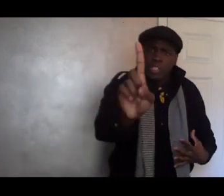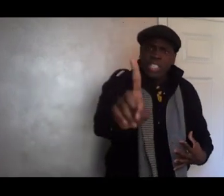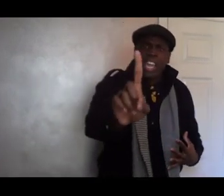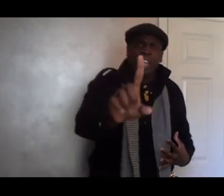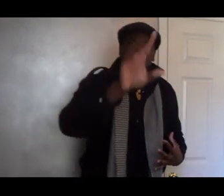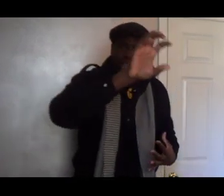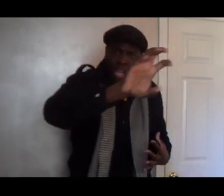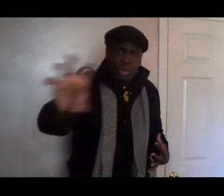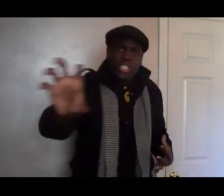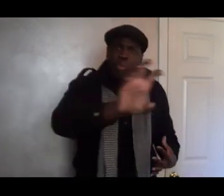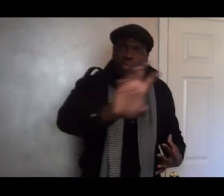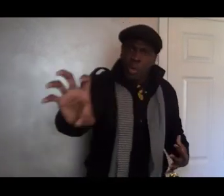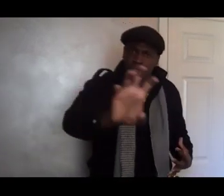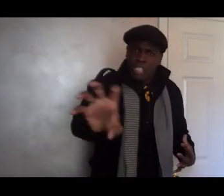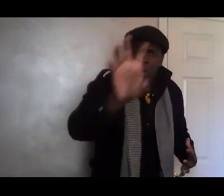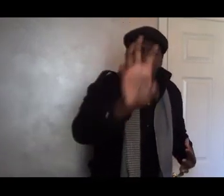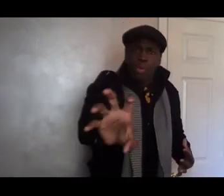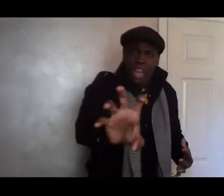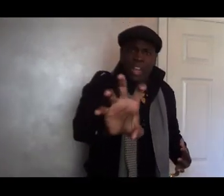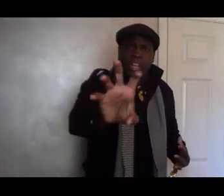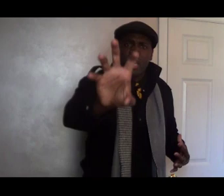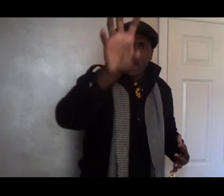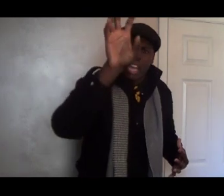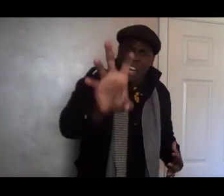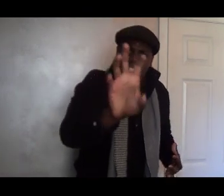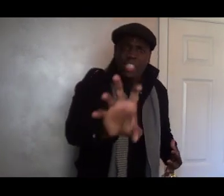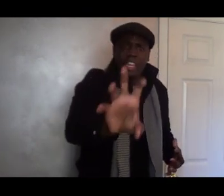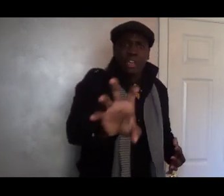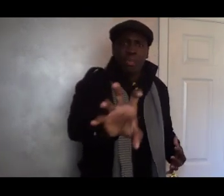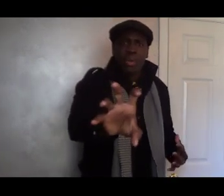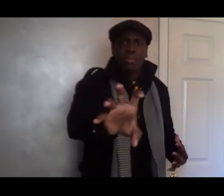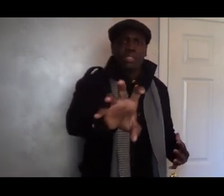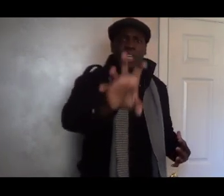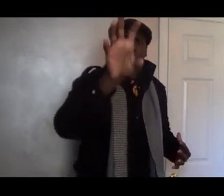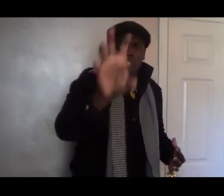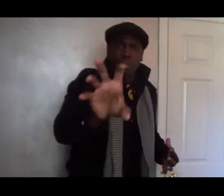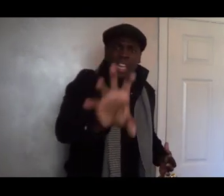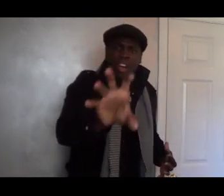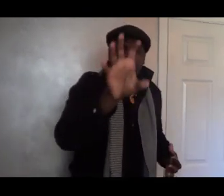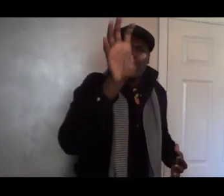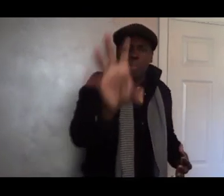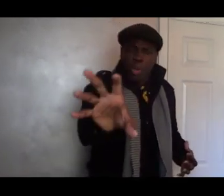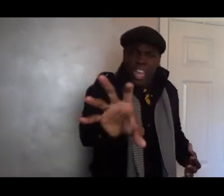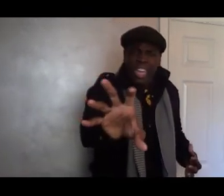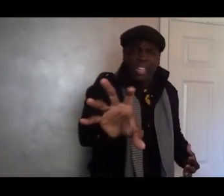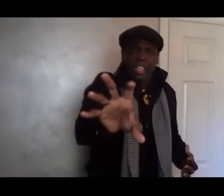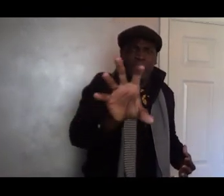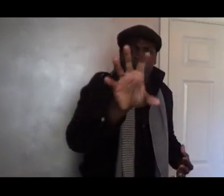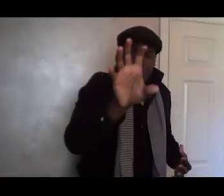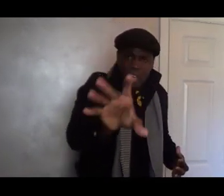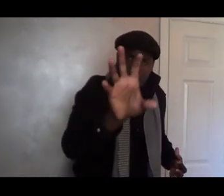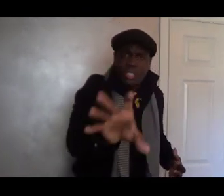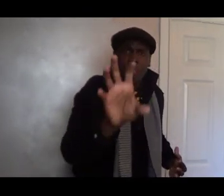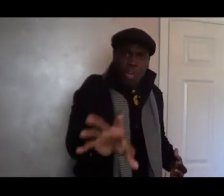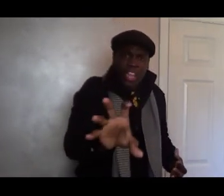first thing, like said, we're focusing on prayer and understanding your purpose. So when it comes to praying, when it comes to praying,